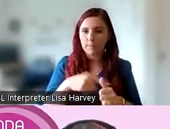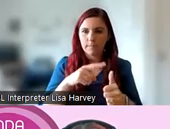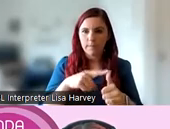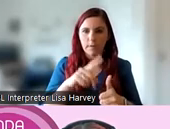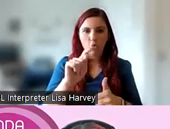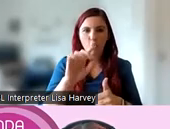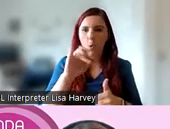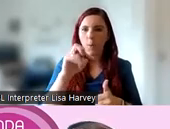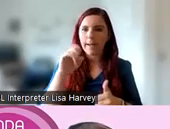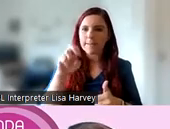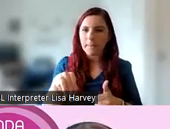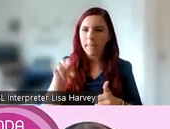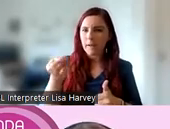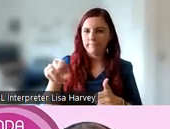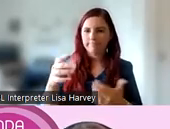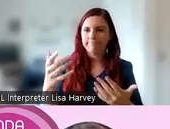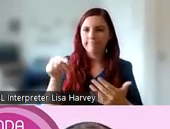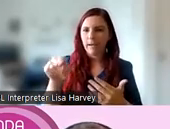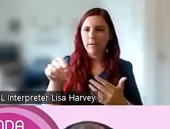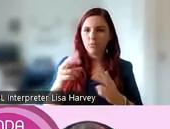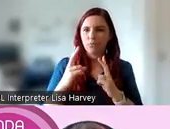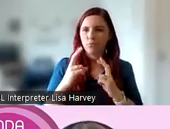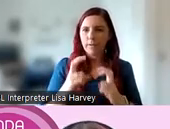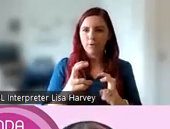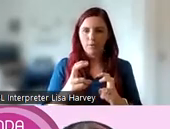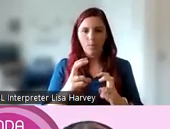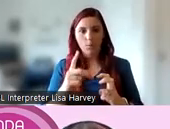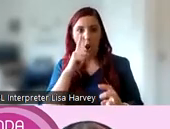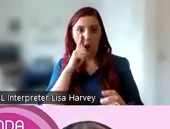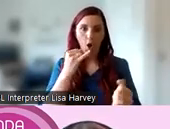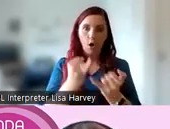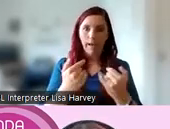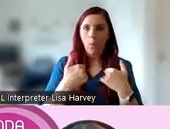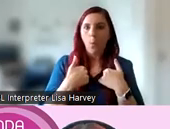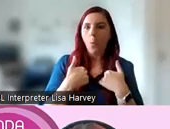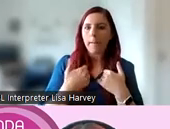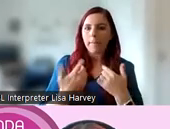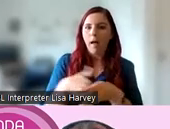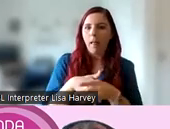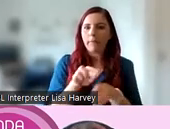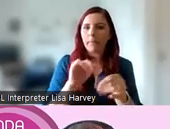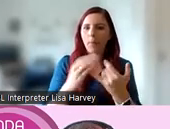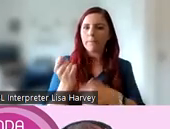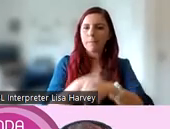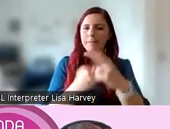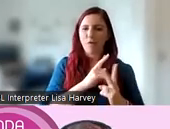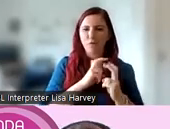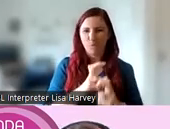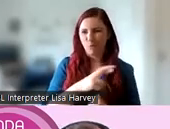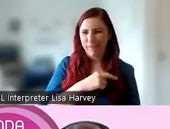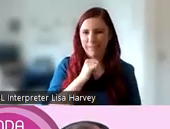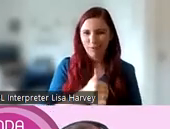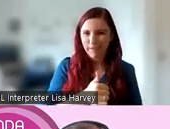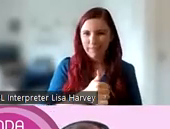barrier is tokenism. And this happens when researchers want to appear to have meaningfully involved disabled people in their research, but have not done so meaningfully.